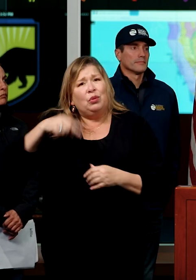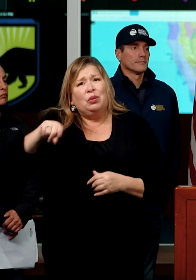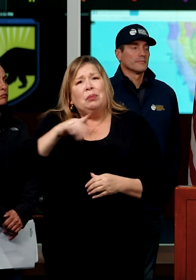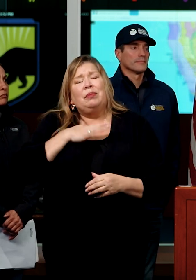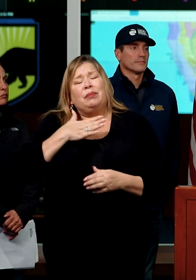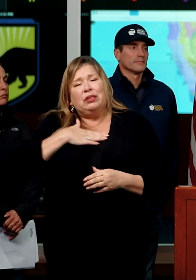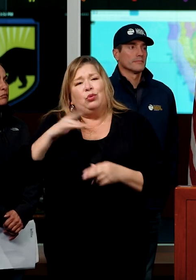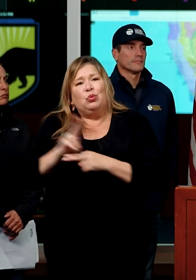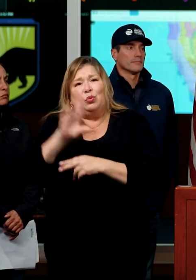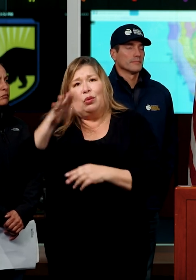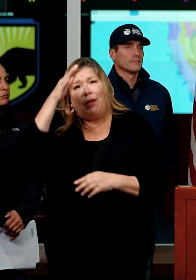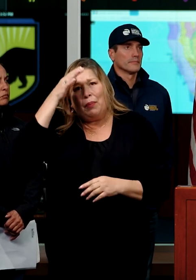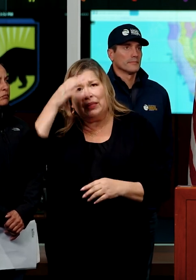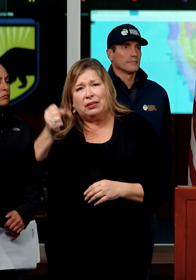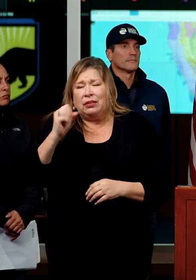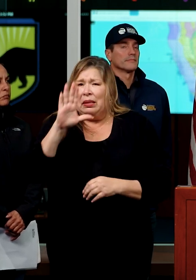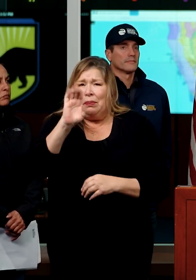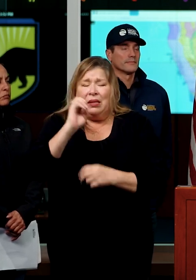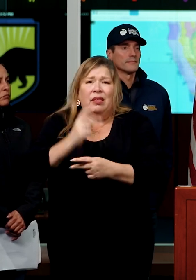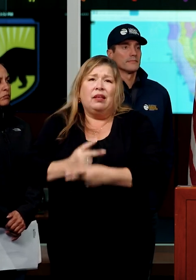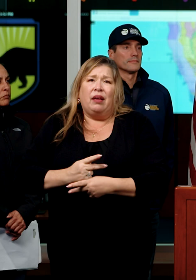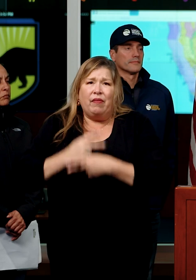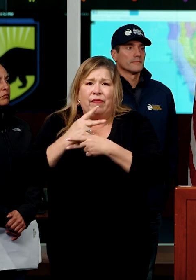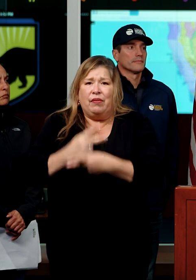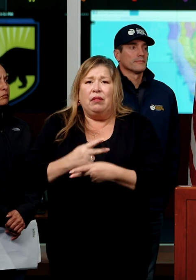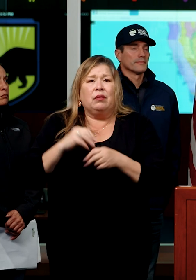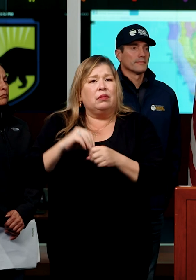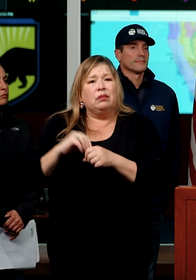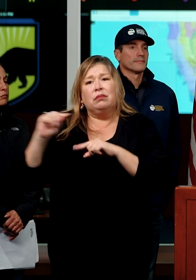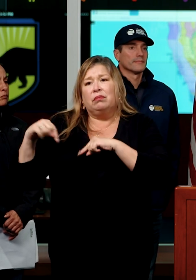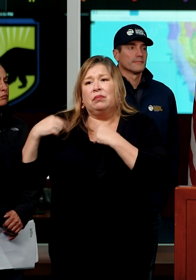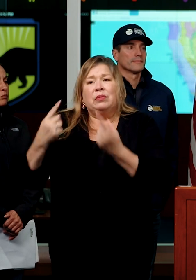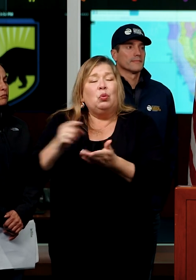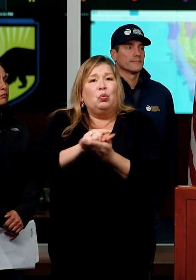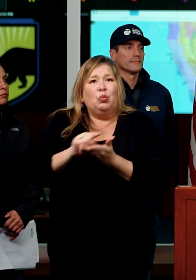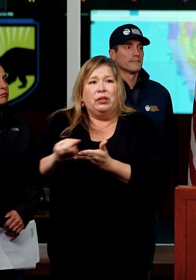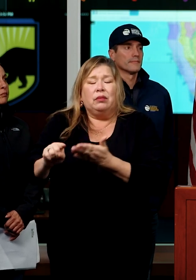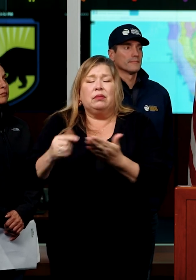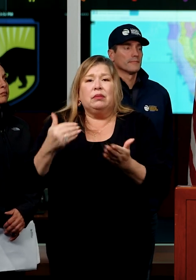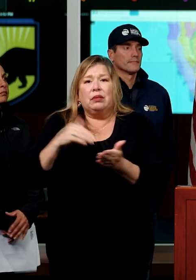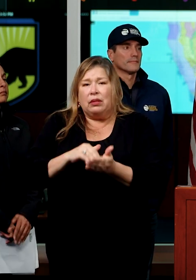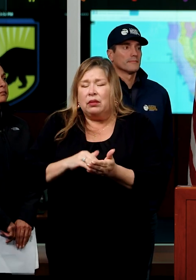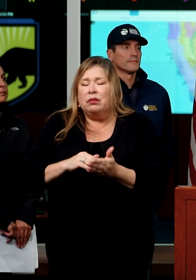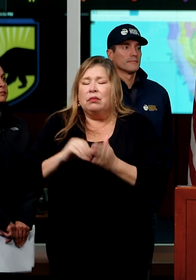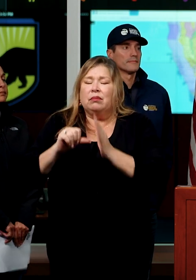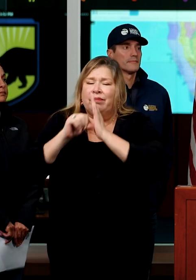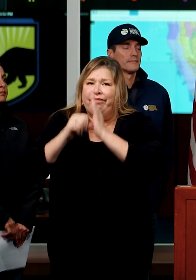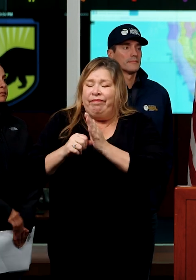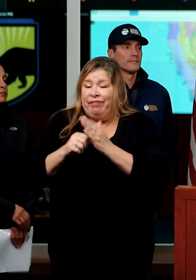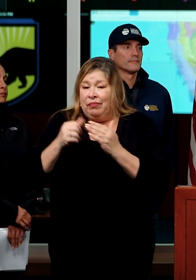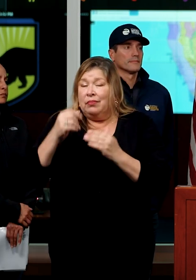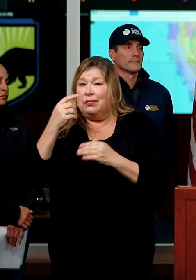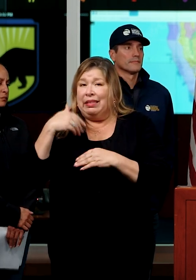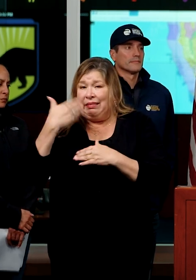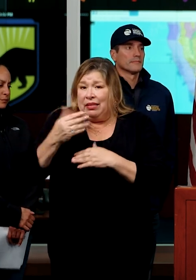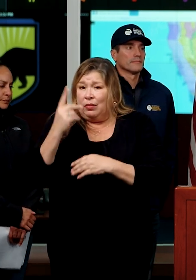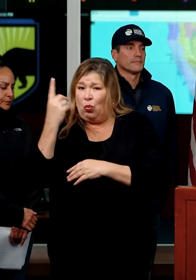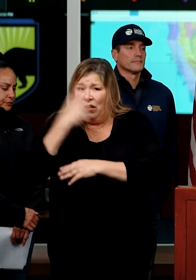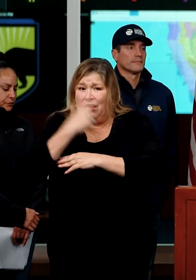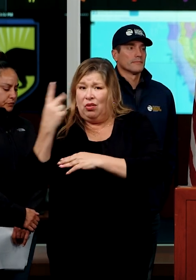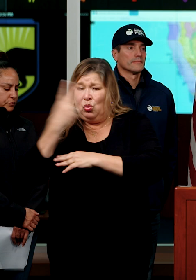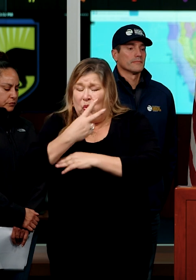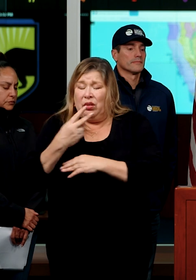uh, just be cautious over the course of the next week. Again, particularly the next day or